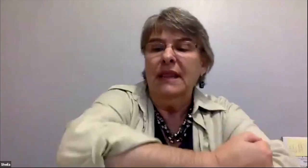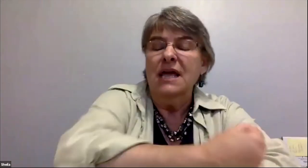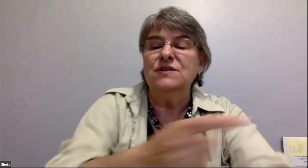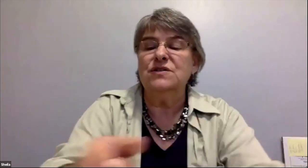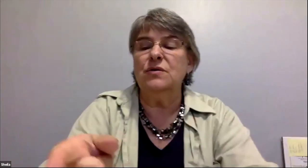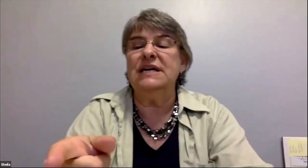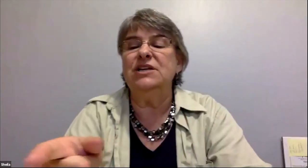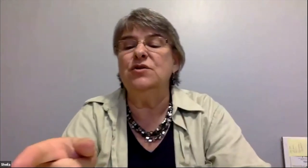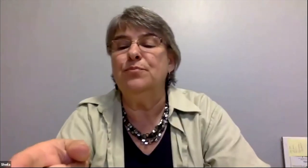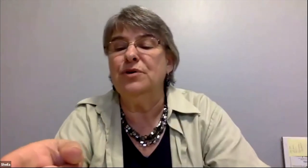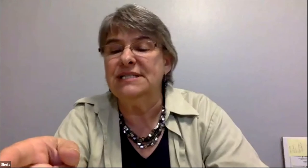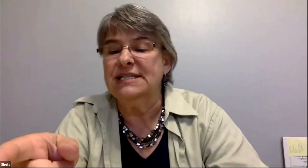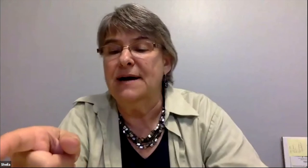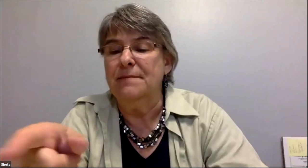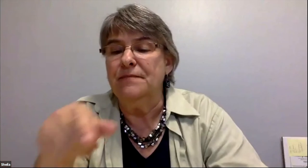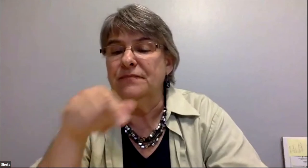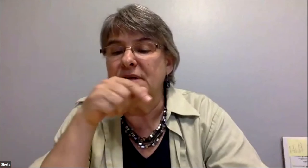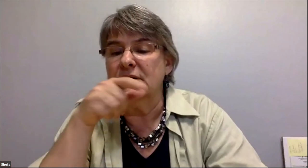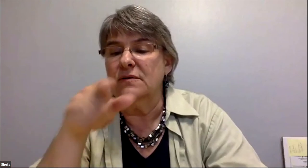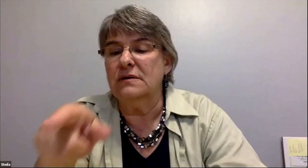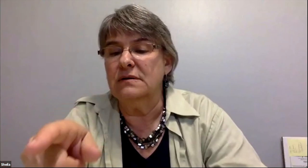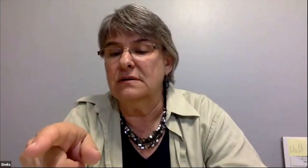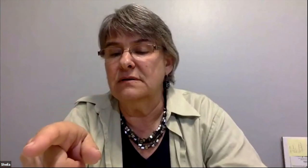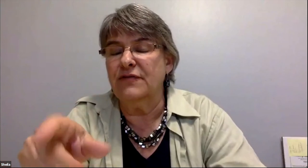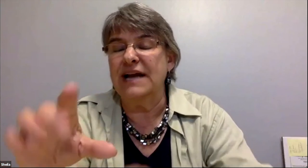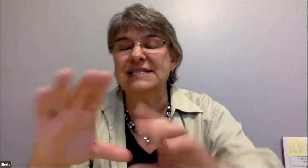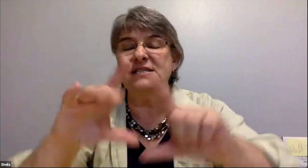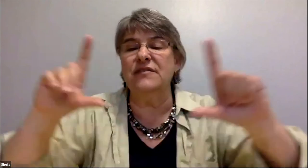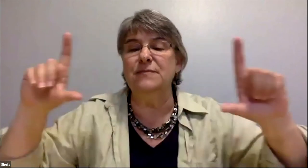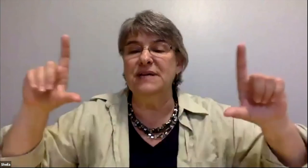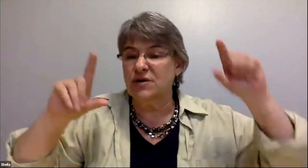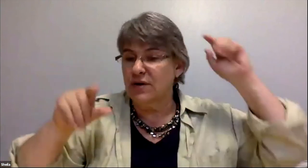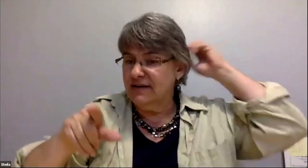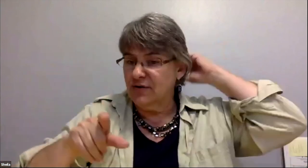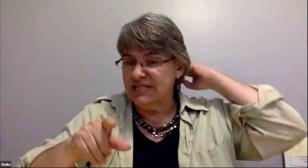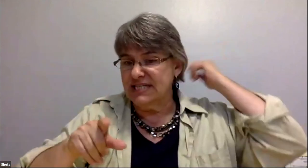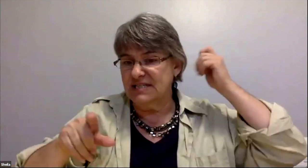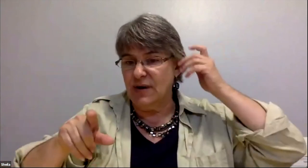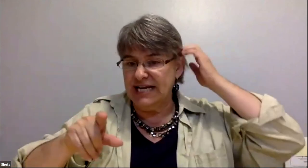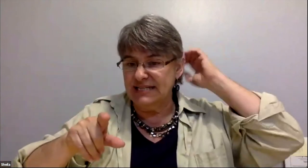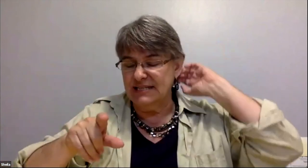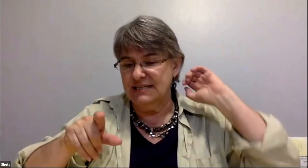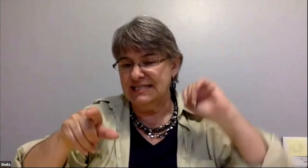so can you put um francis on the big screen christy so i can see